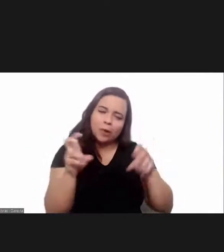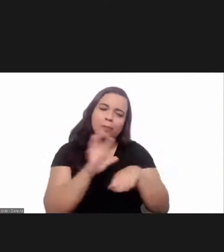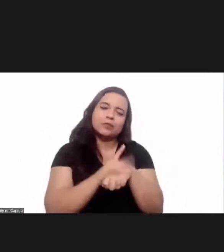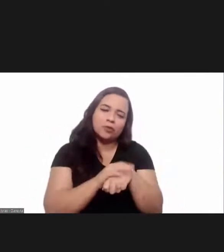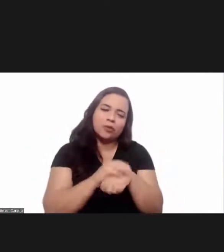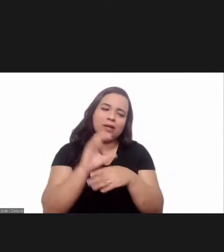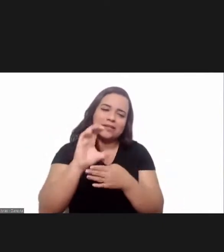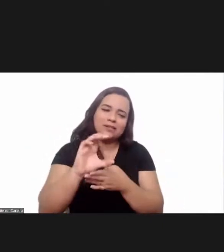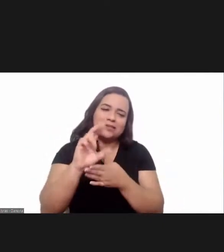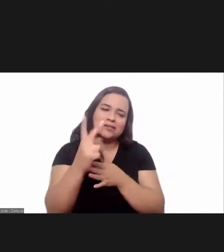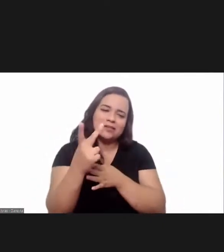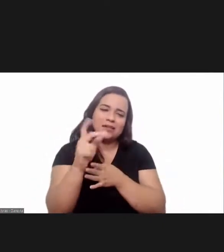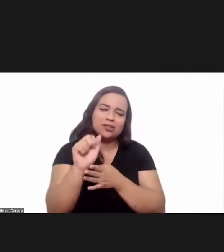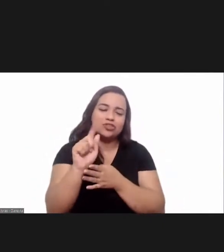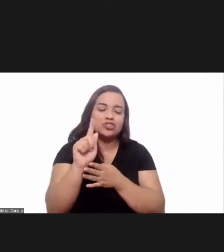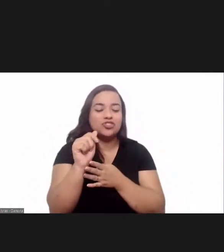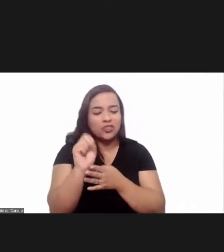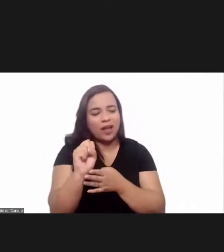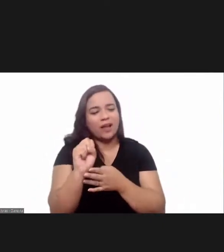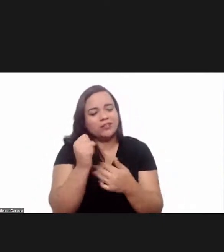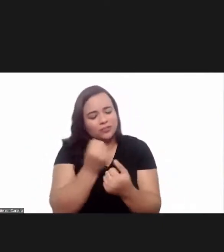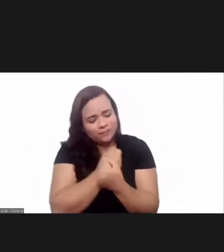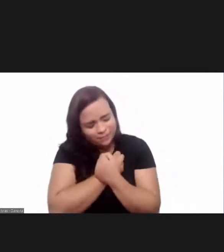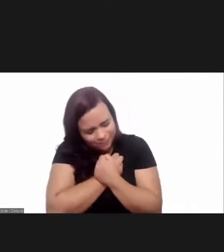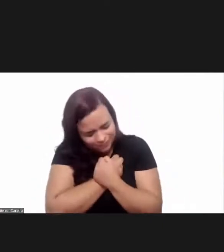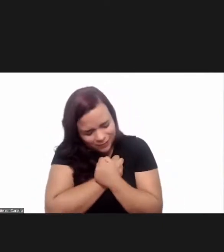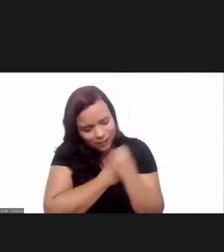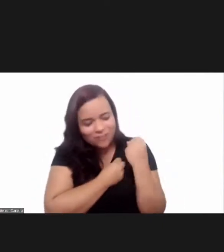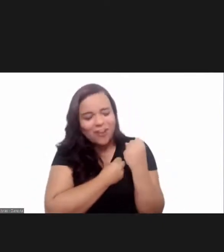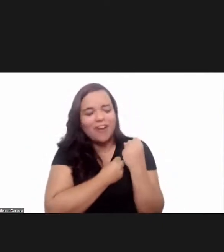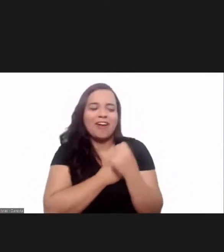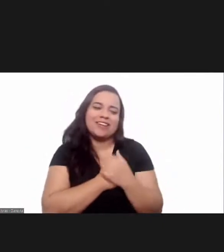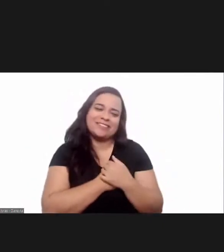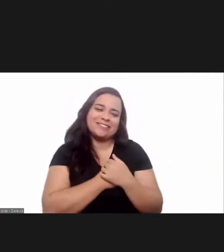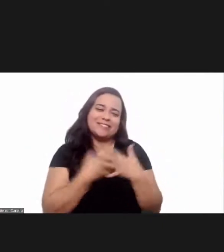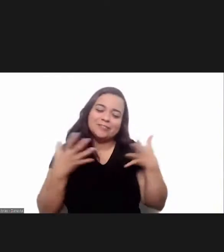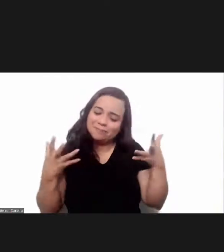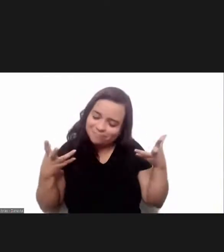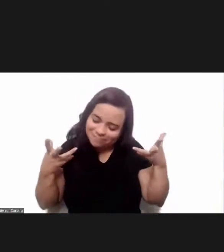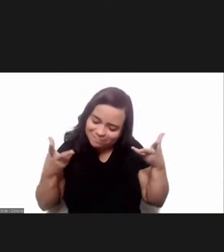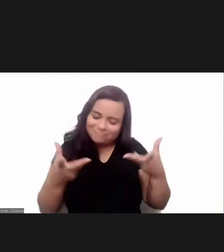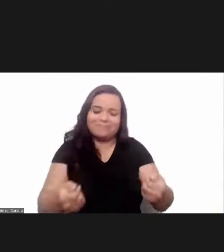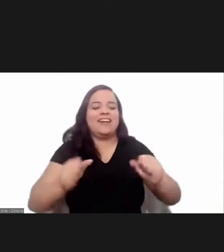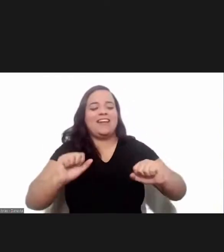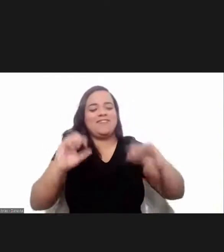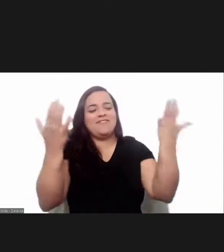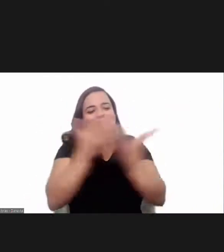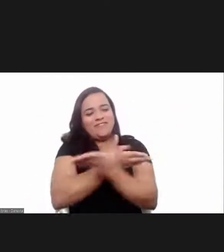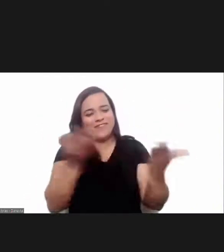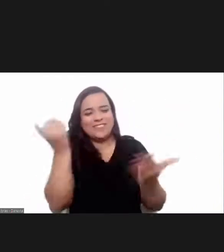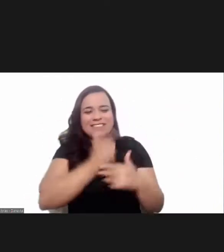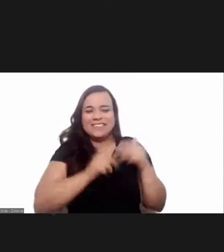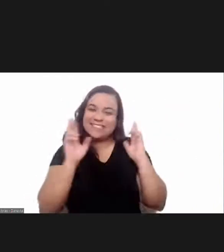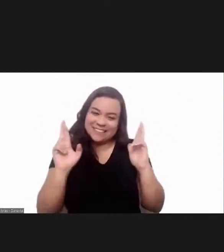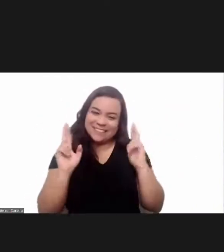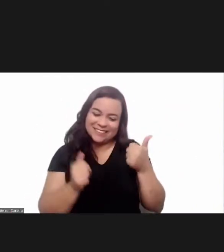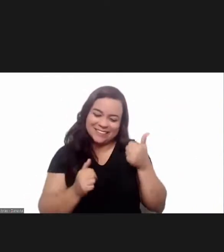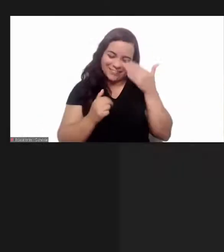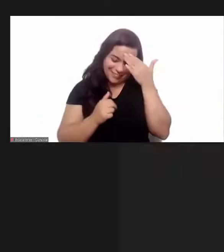to chagas disease uh warm embrace for everyone and we hope you have a wonderful event